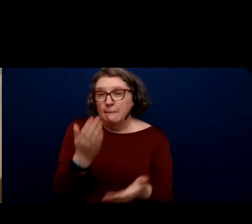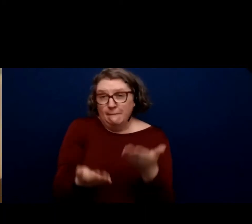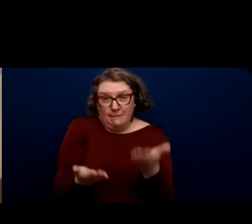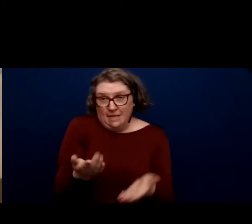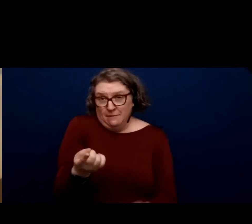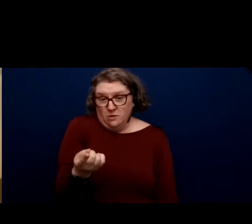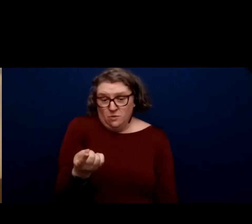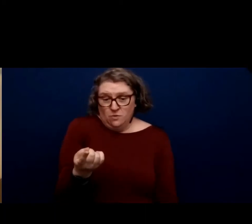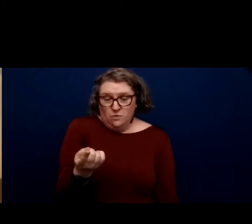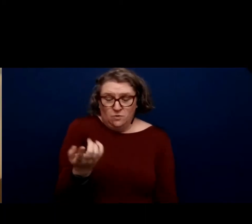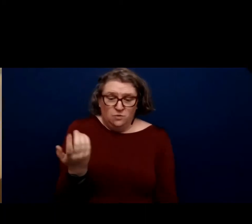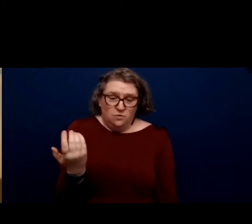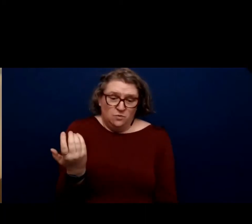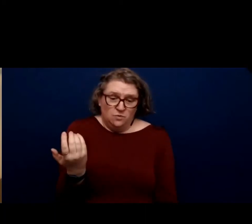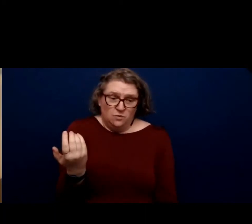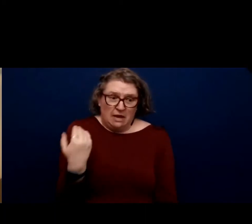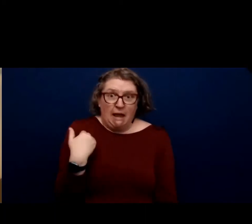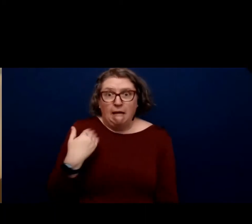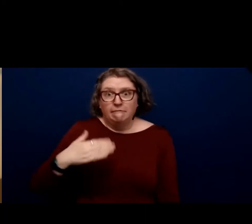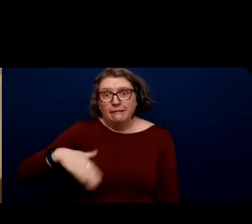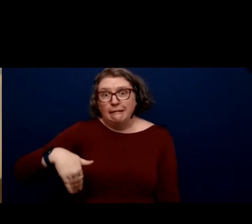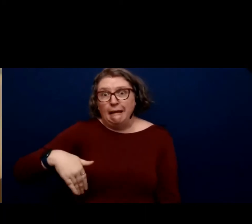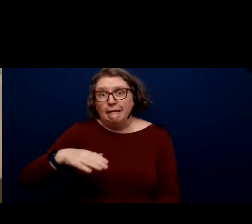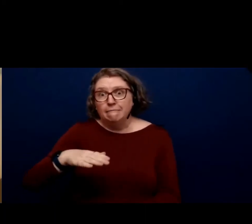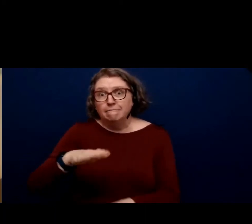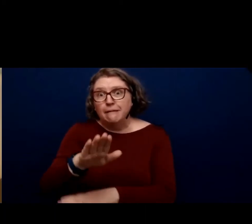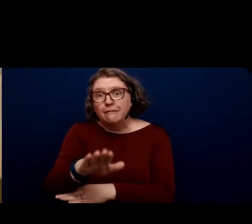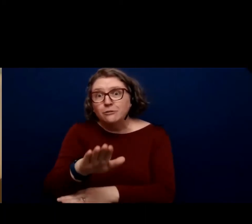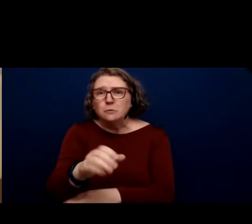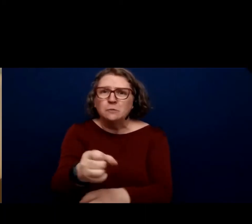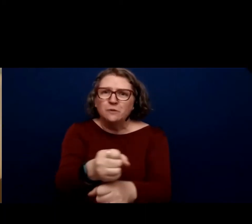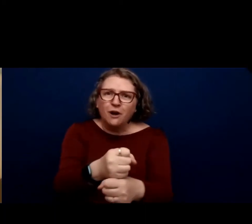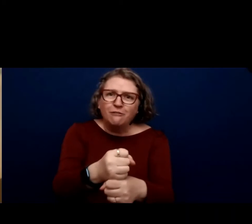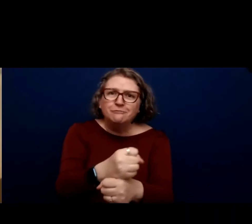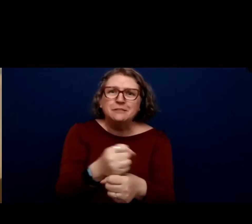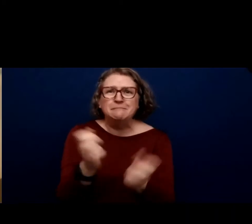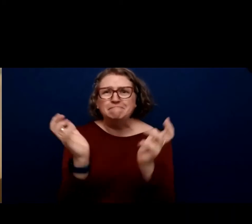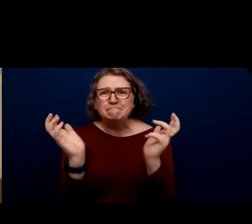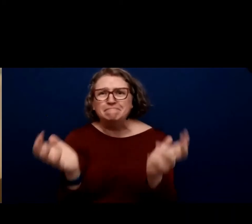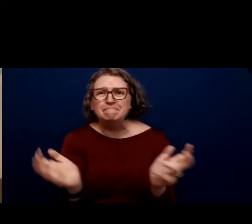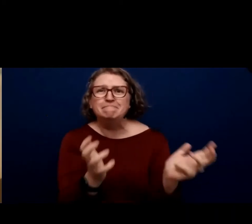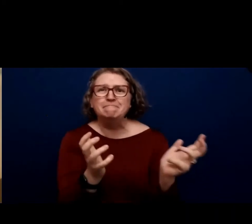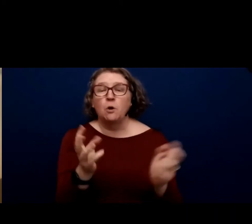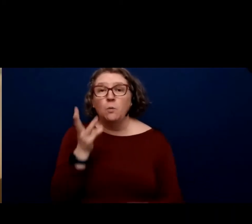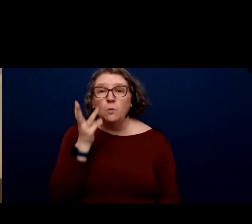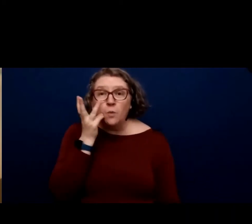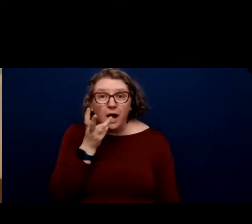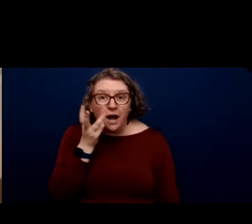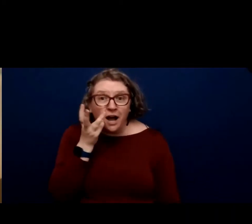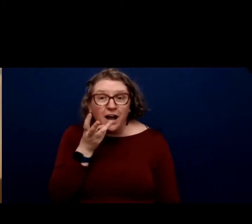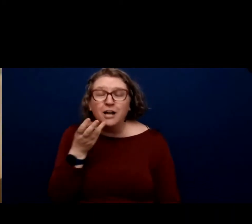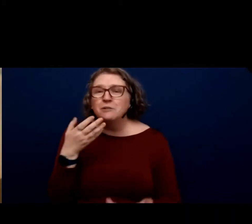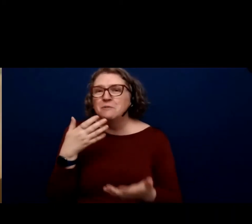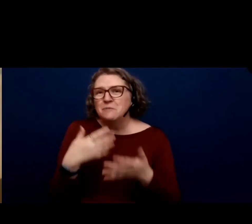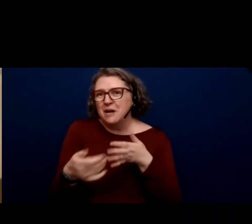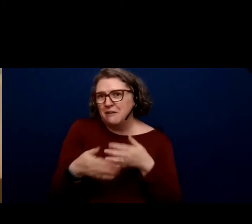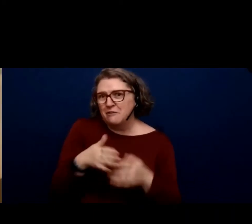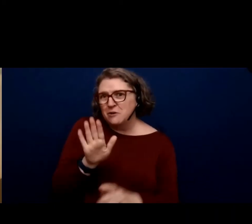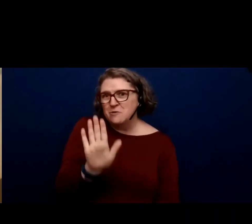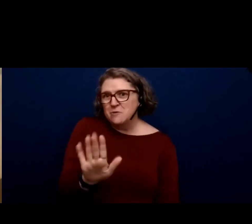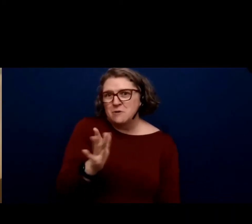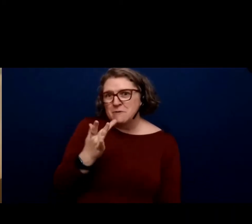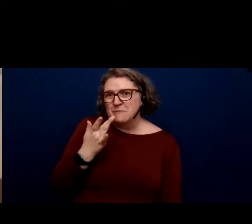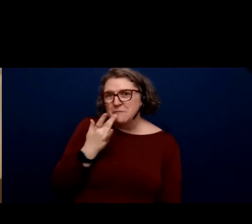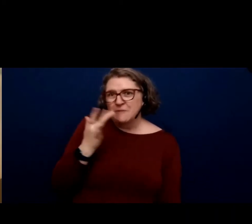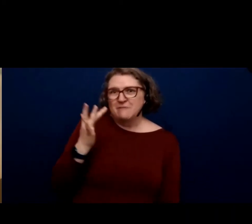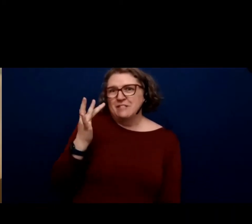a late afternoon coffee or wine or whatever is your preference or a dinner or a